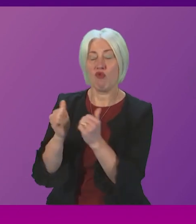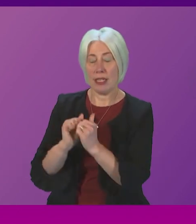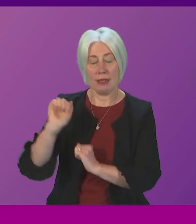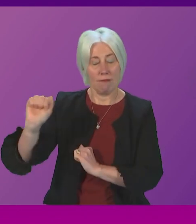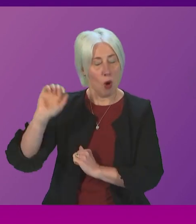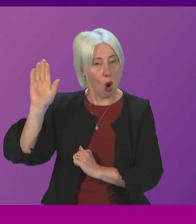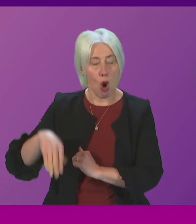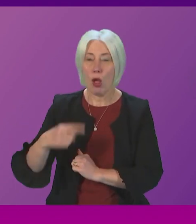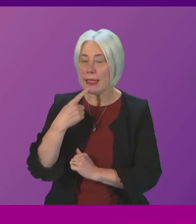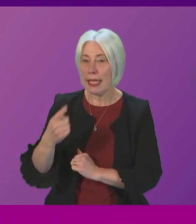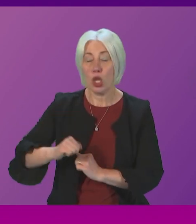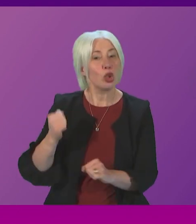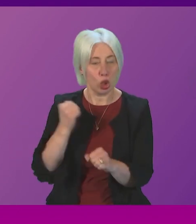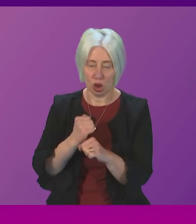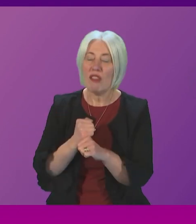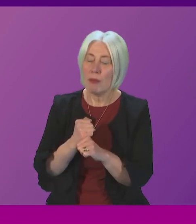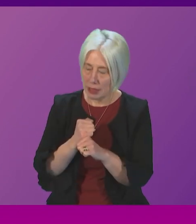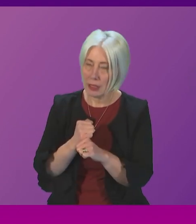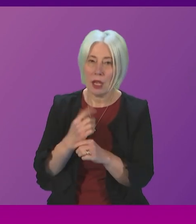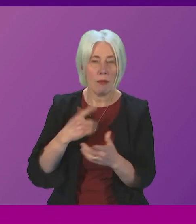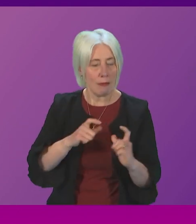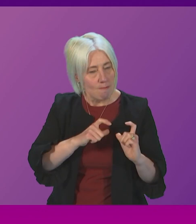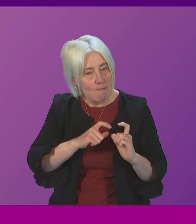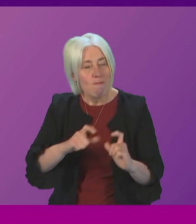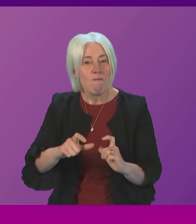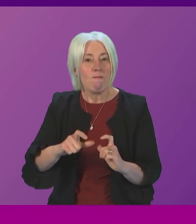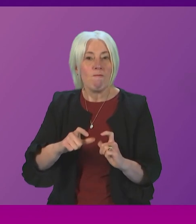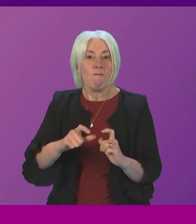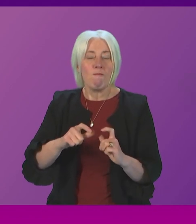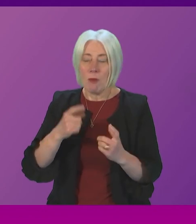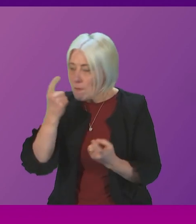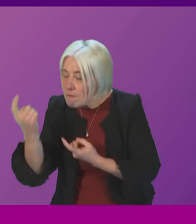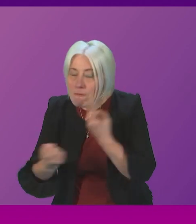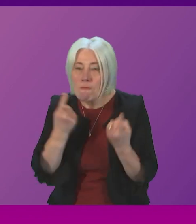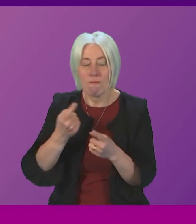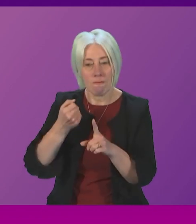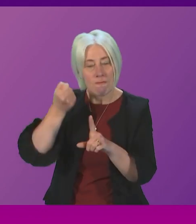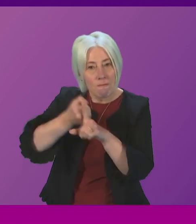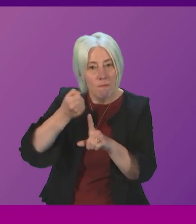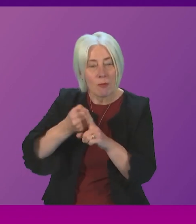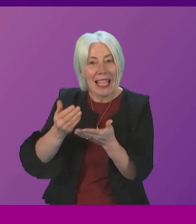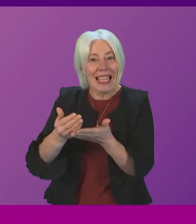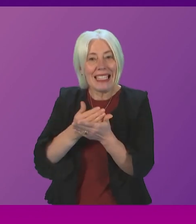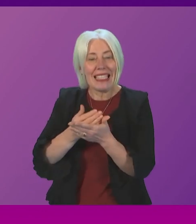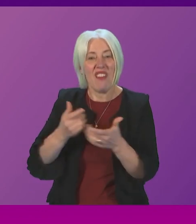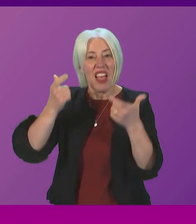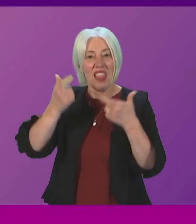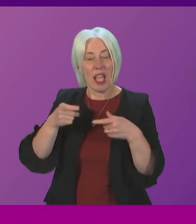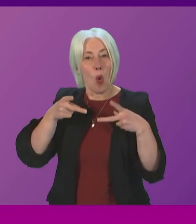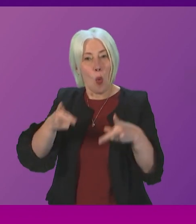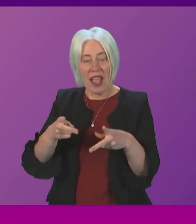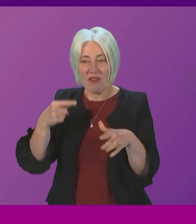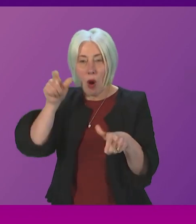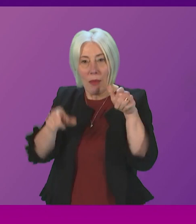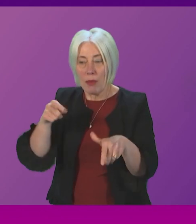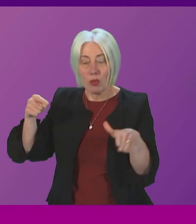has said the Scottish Government has consistently sought and advocated for safe and legal routes to enable people